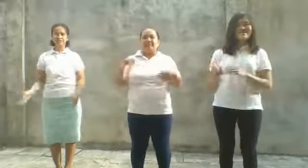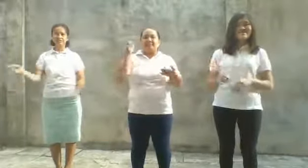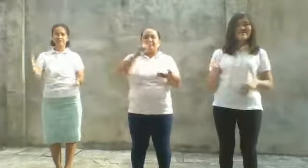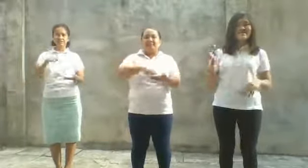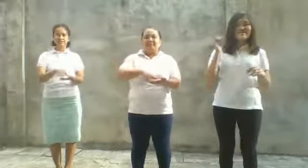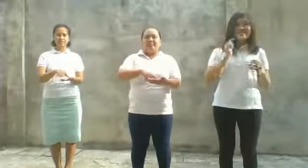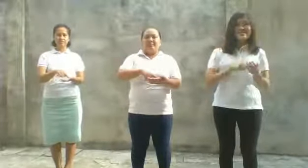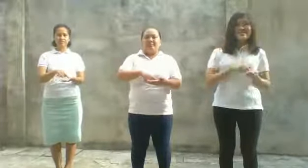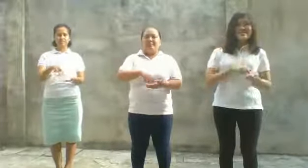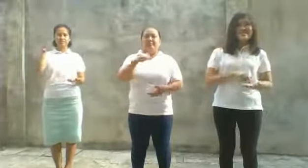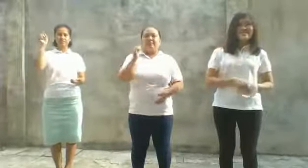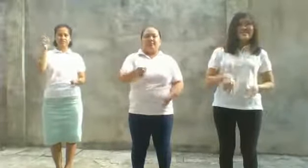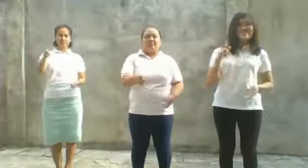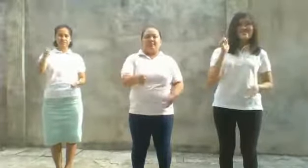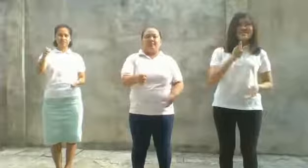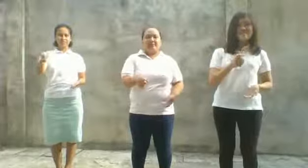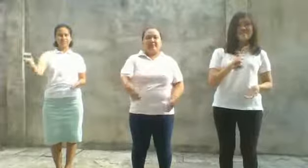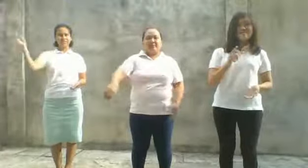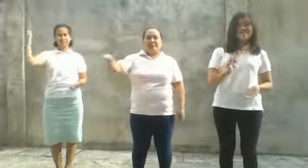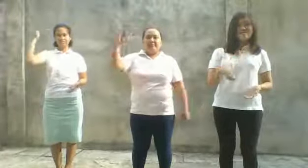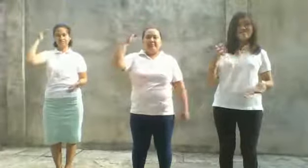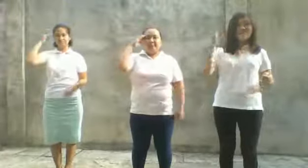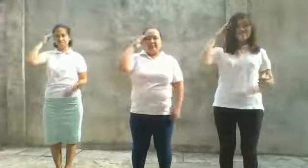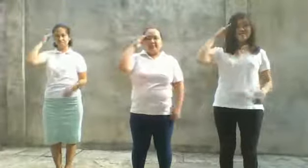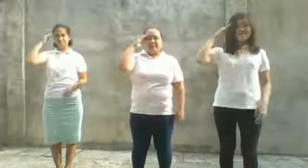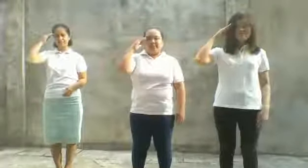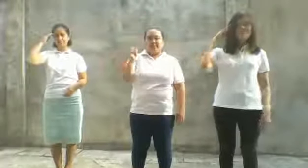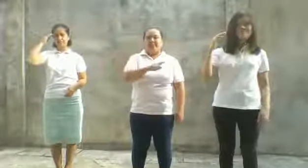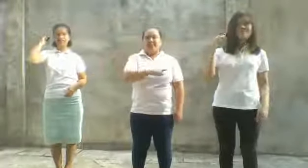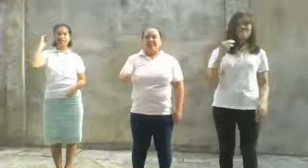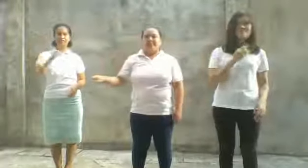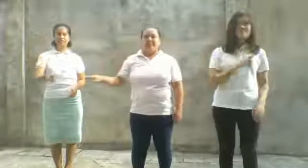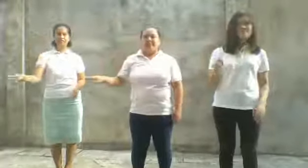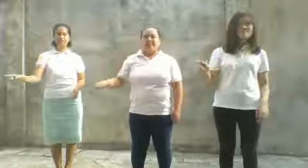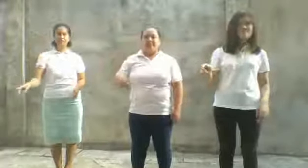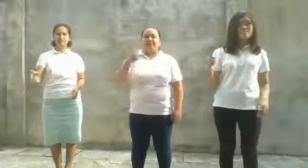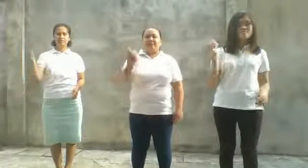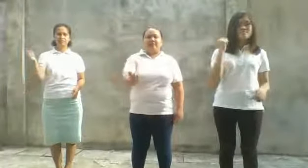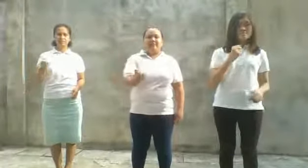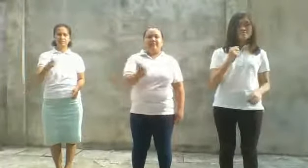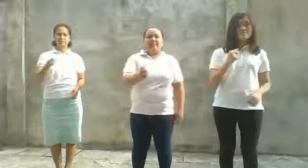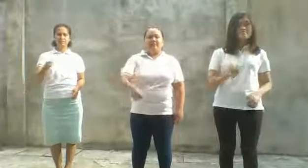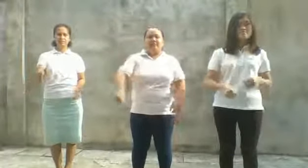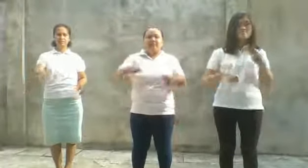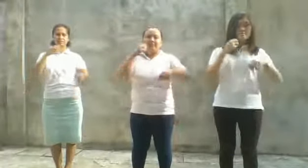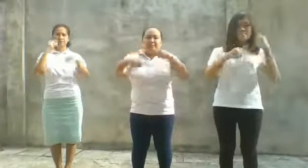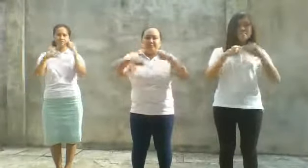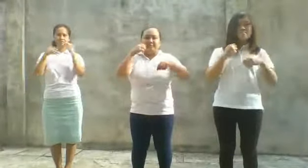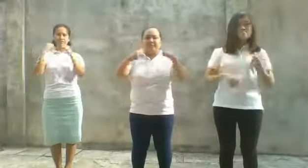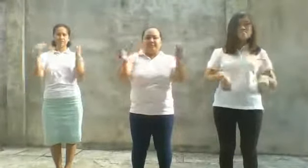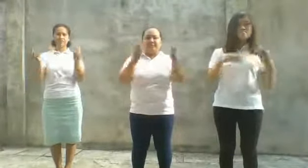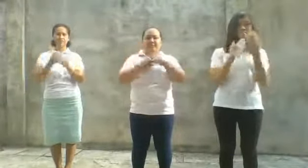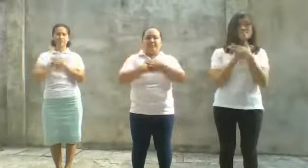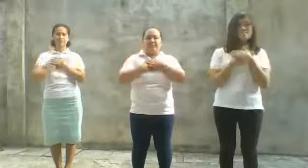this you have to know. They must hold their feet to me,